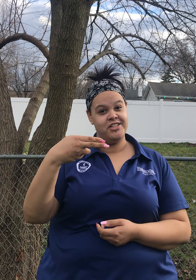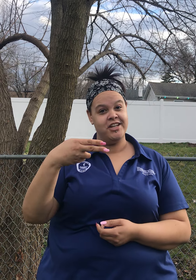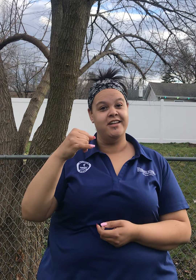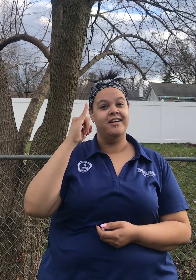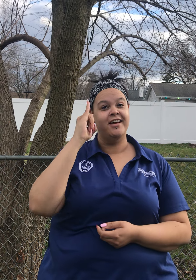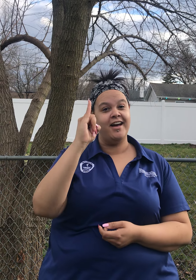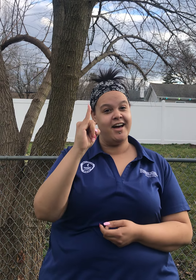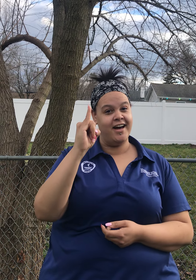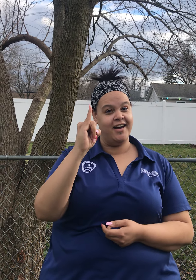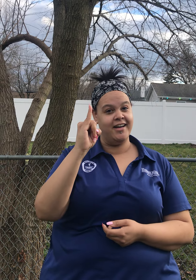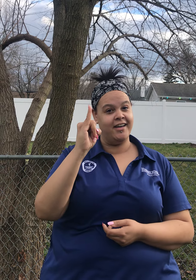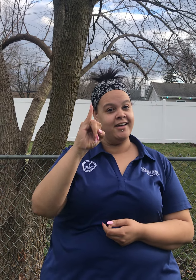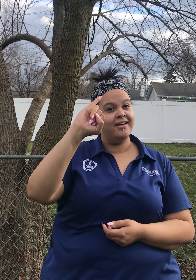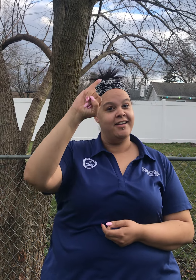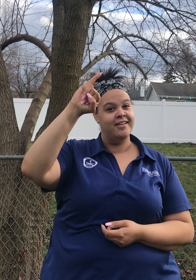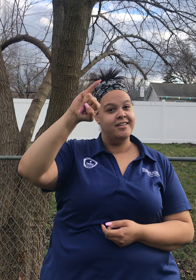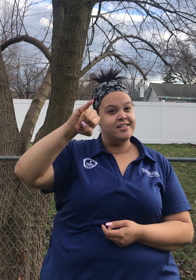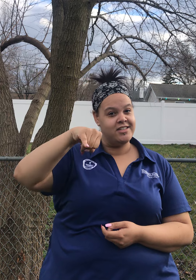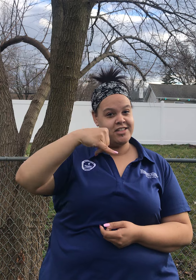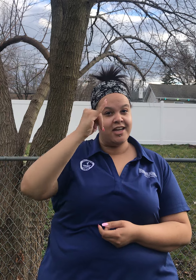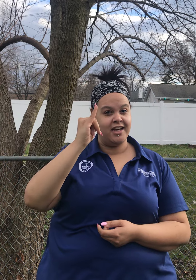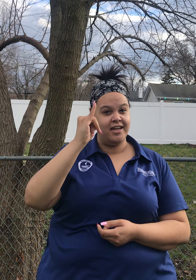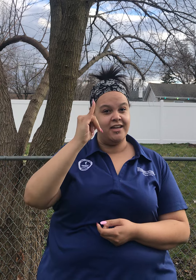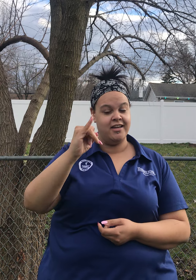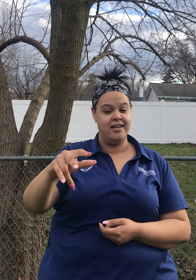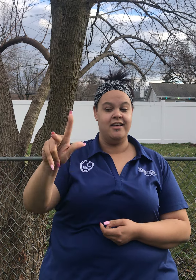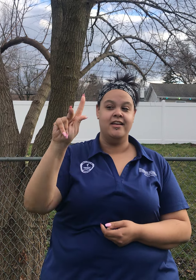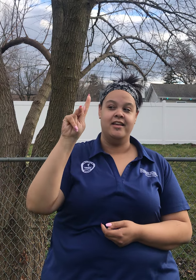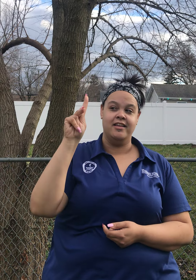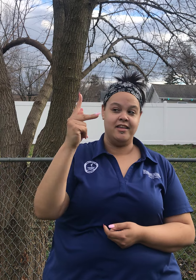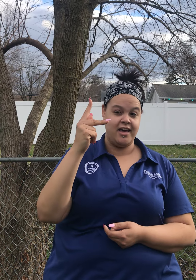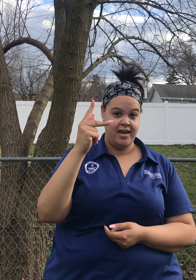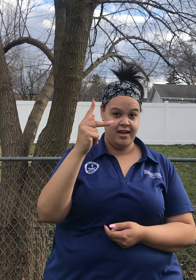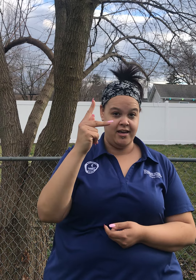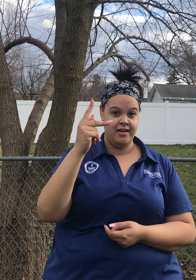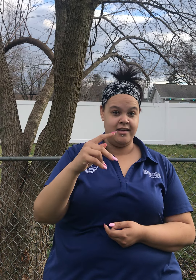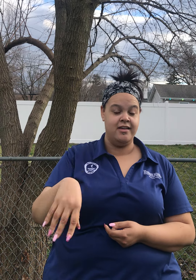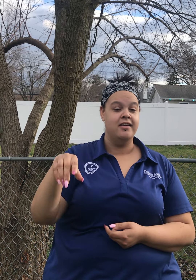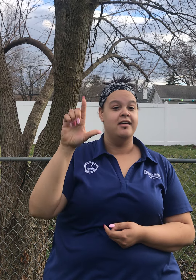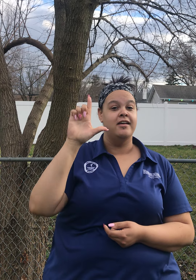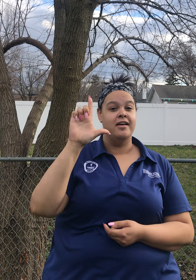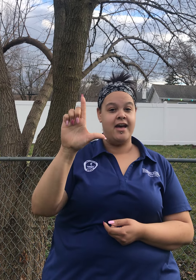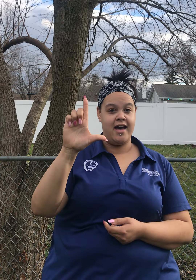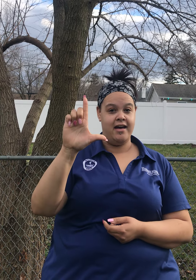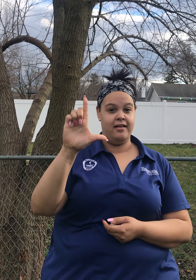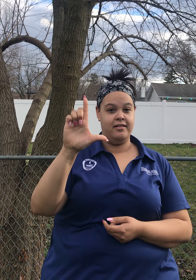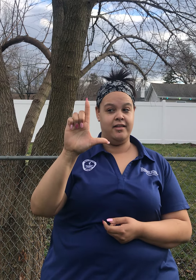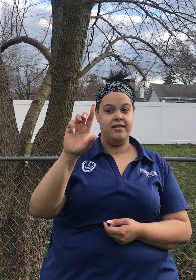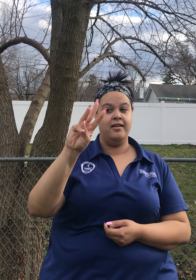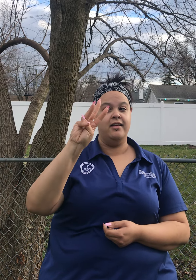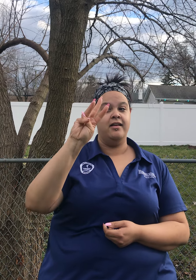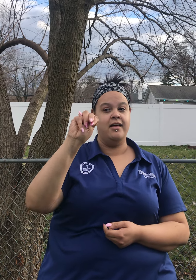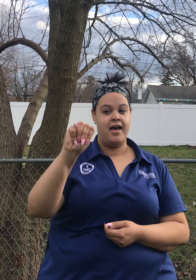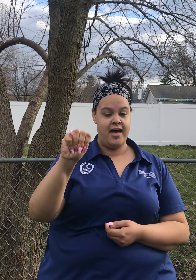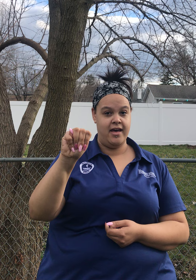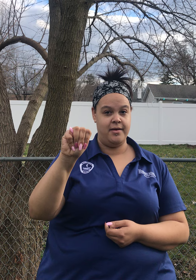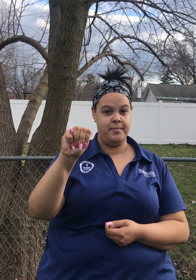I J K L M